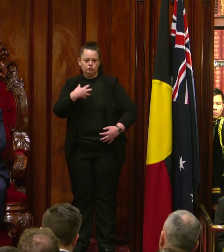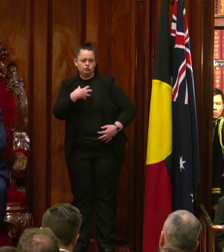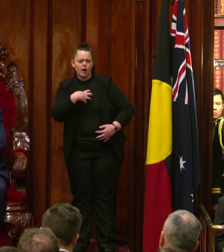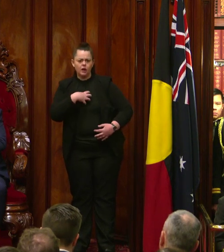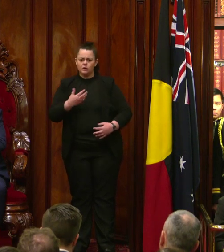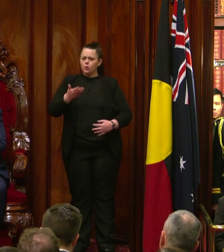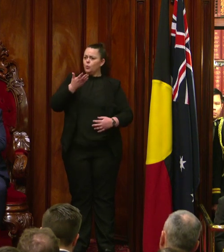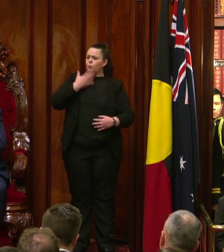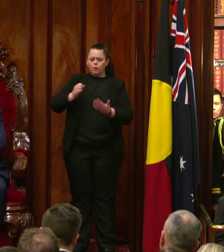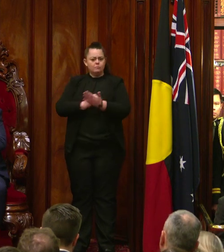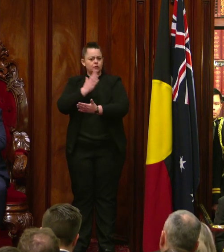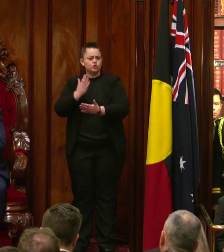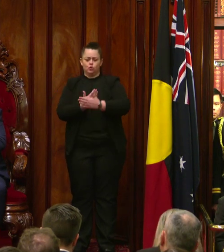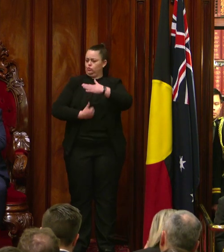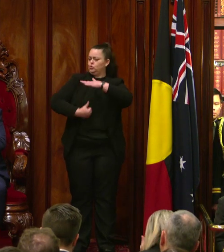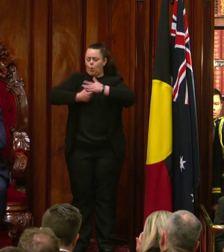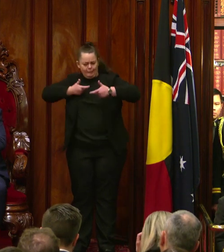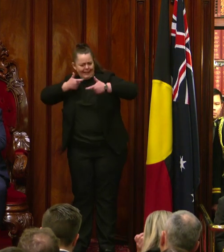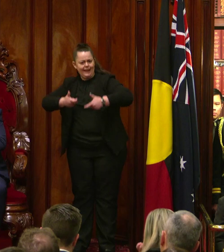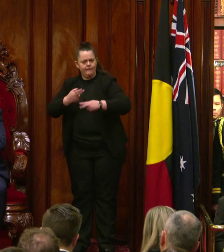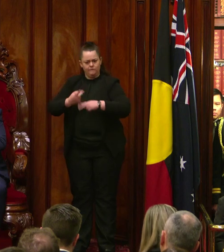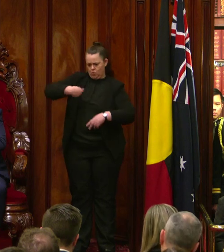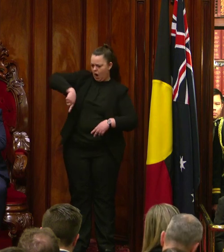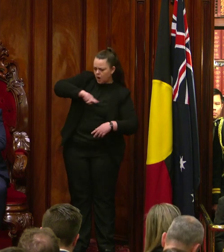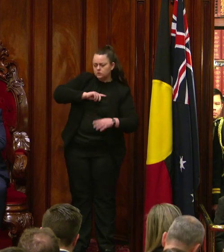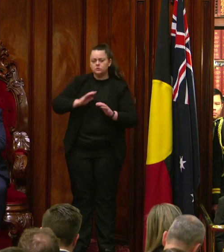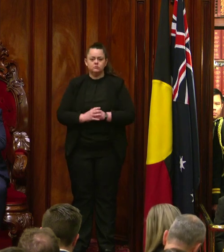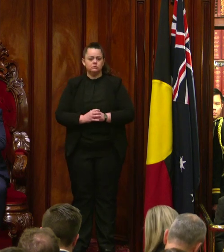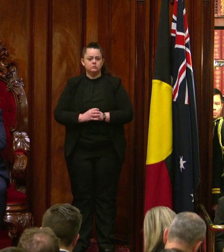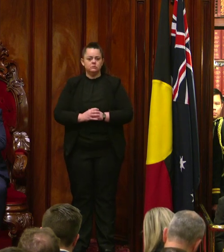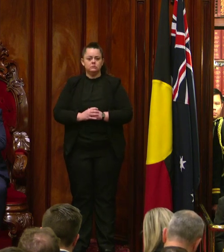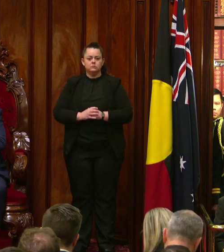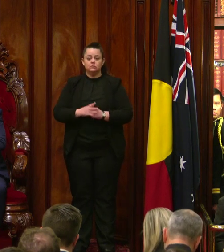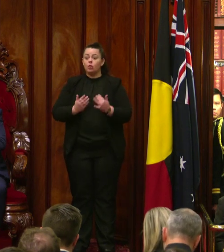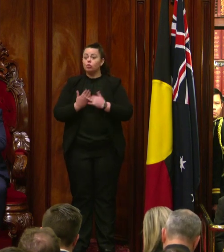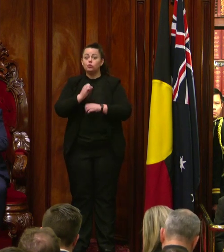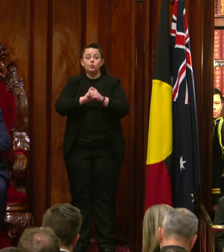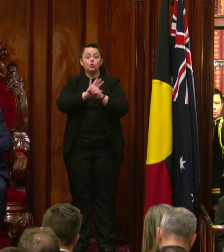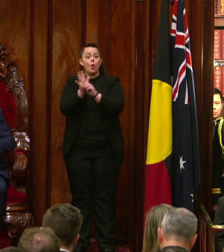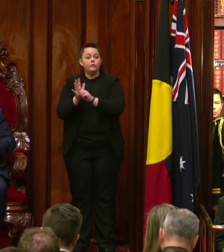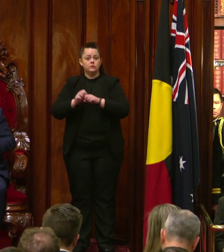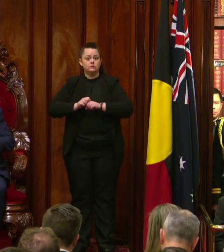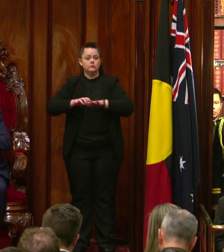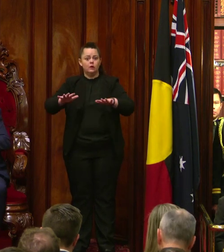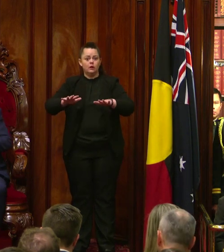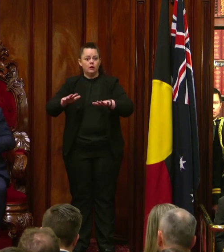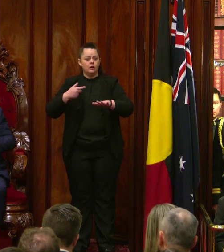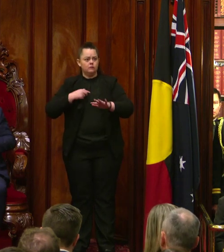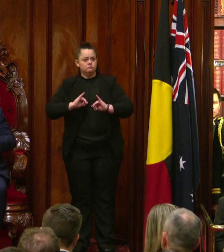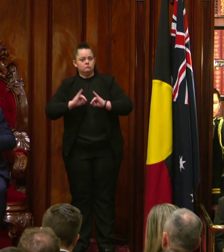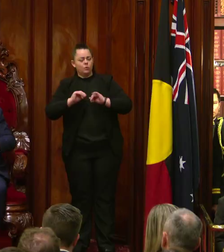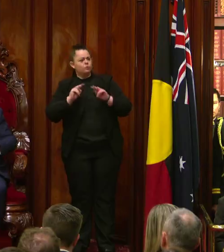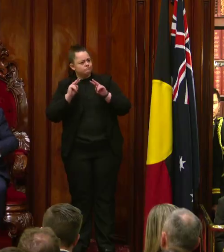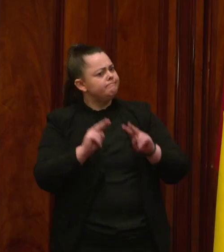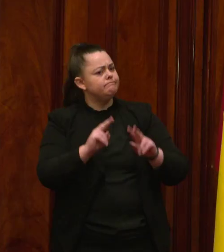and for our loved ones. During the darkest days of the pandemic, we saw our health care professionals at their